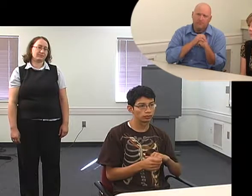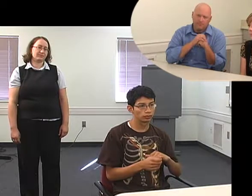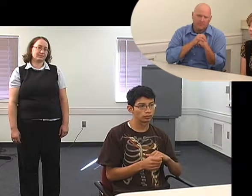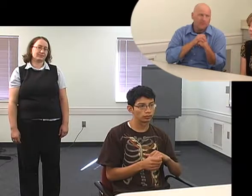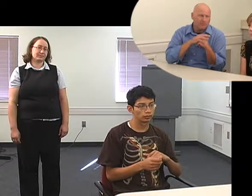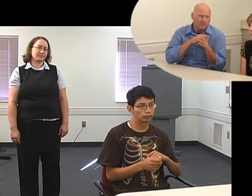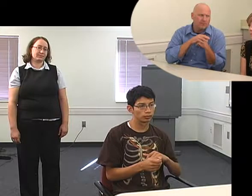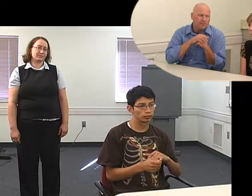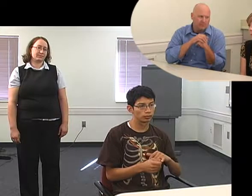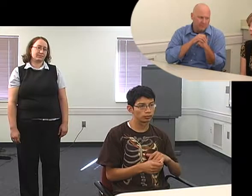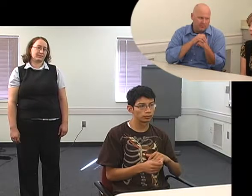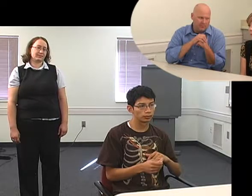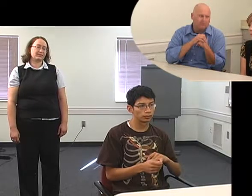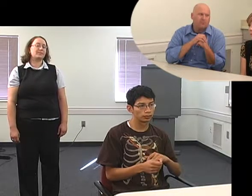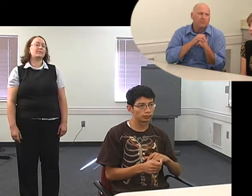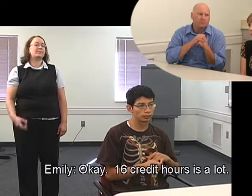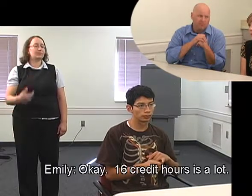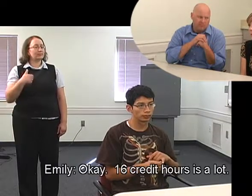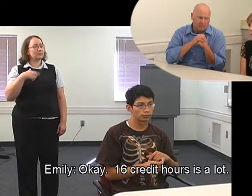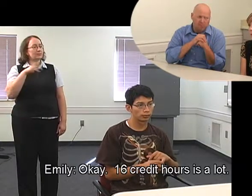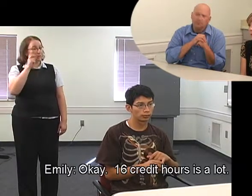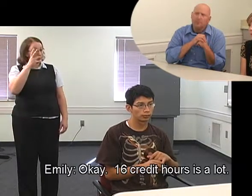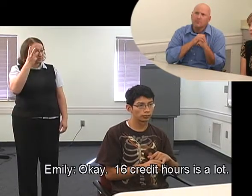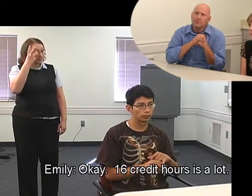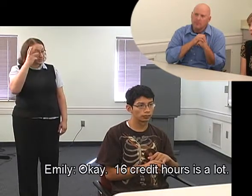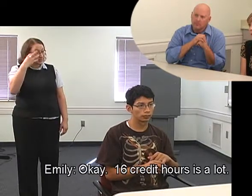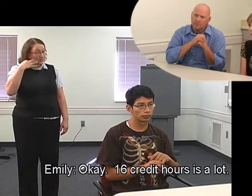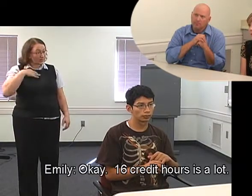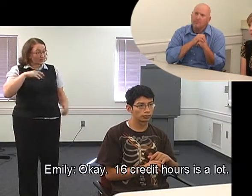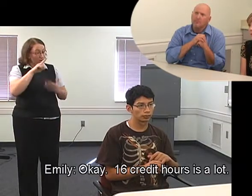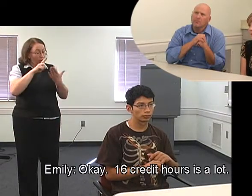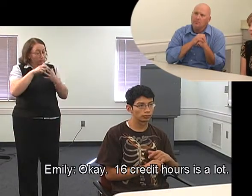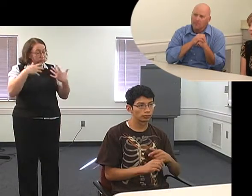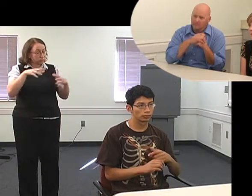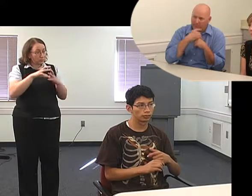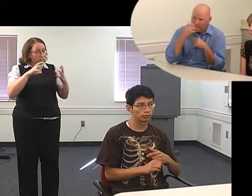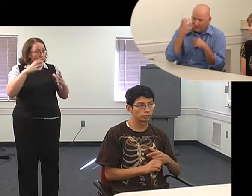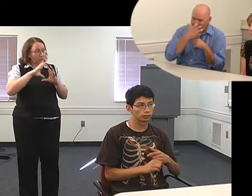okay 16 credit hours is a lot